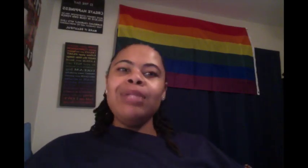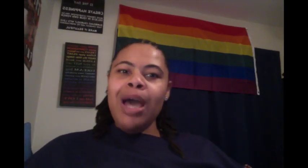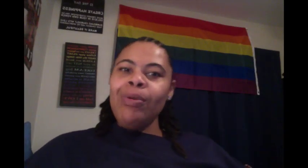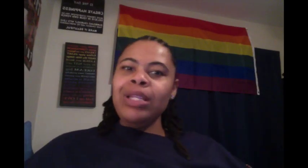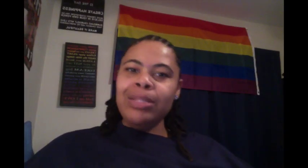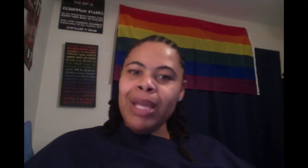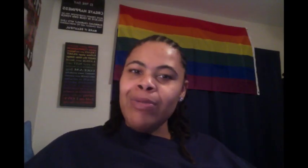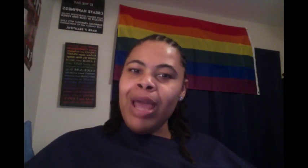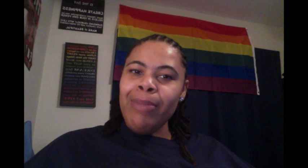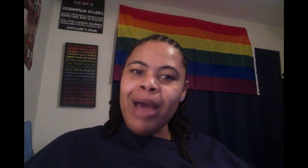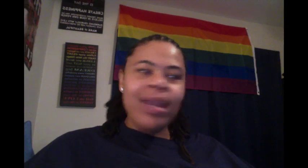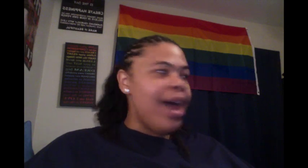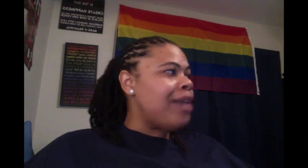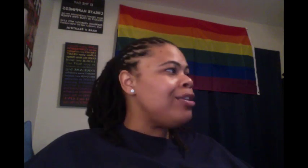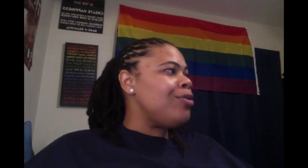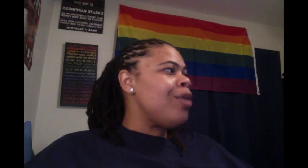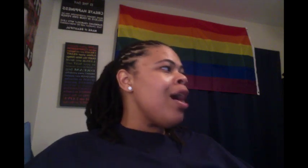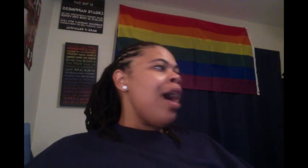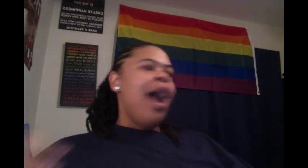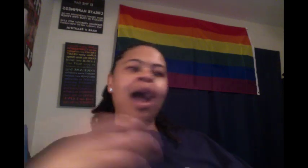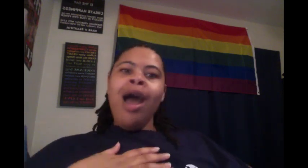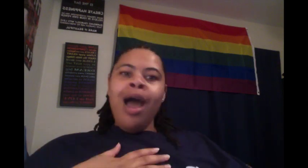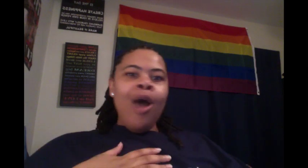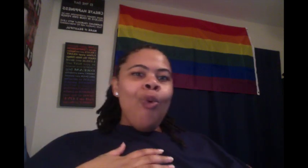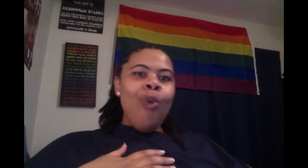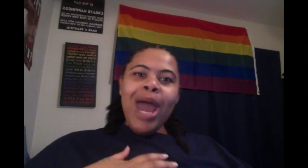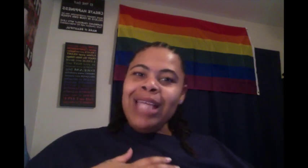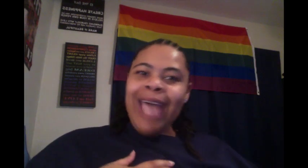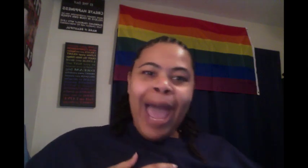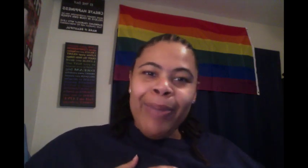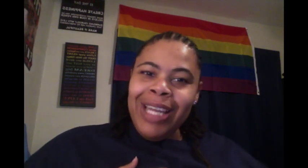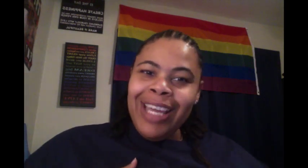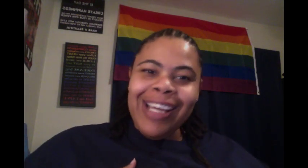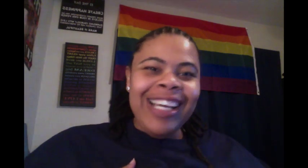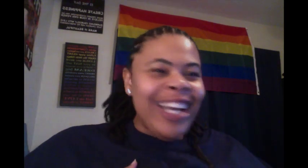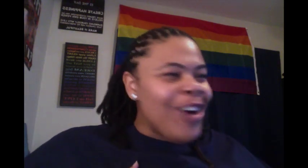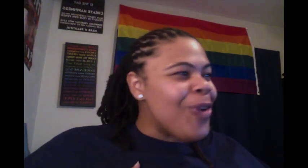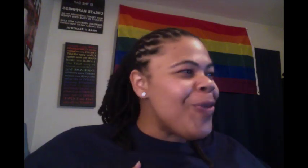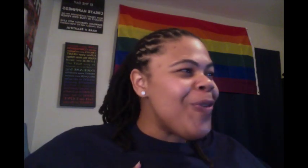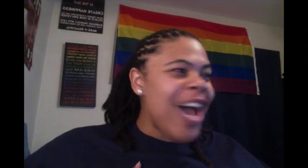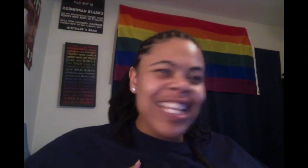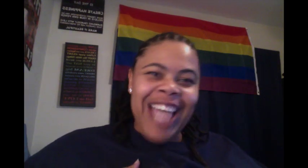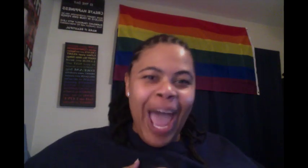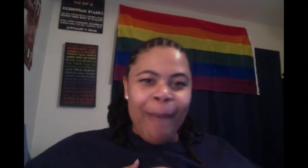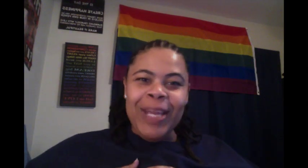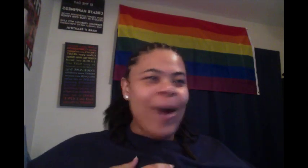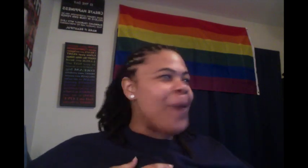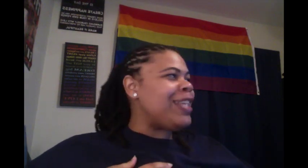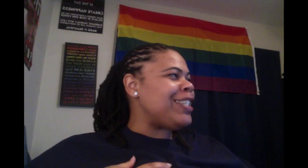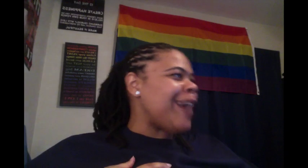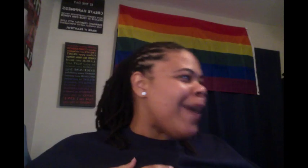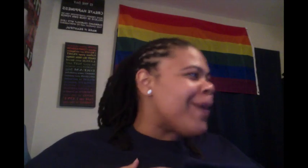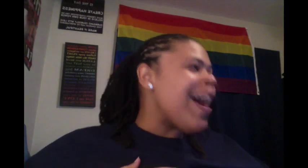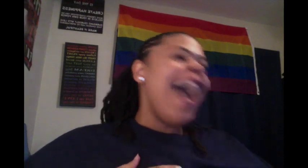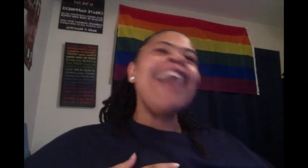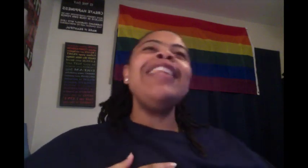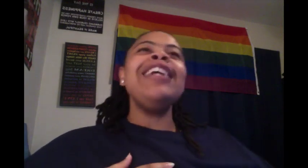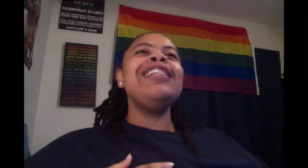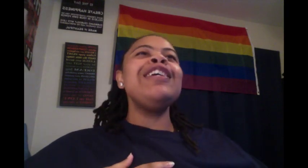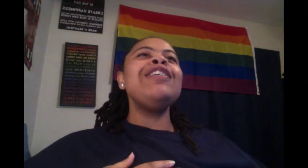done with this bitch right about now. You, what is happening? What is happening on this show? Next thing you